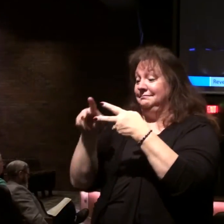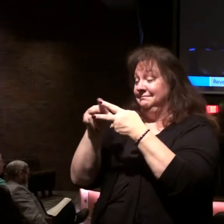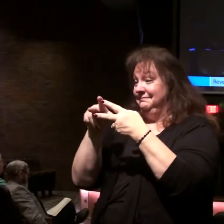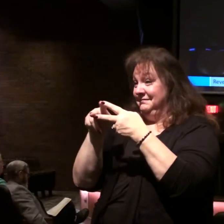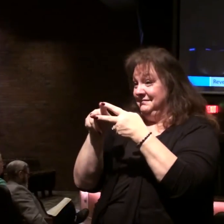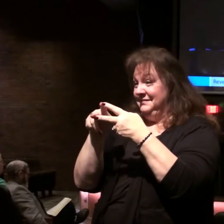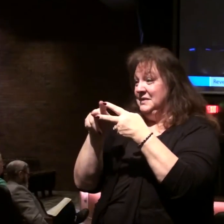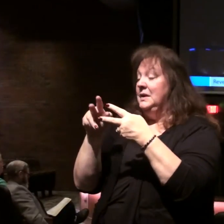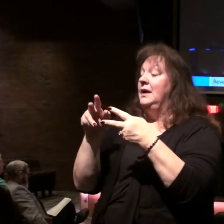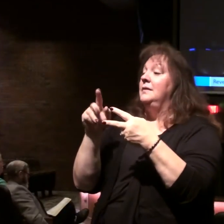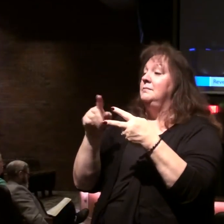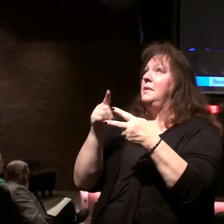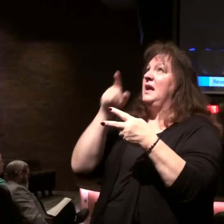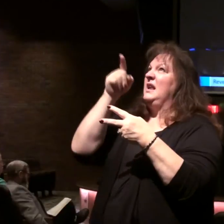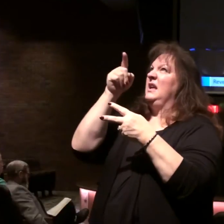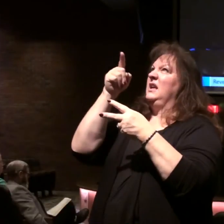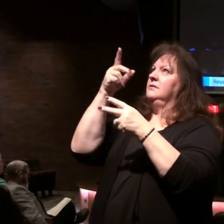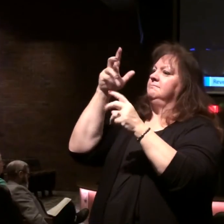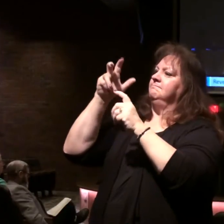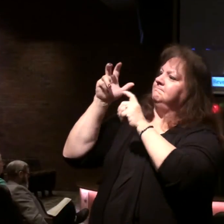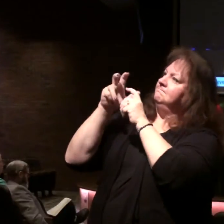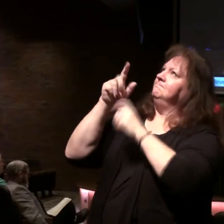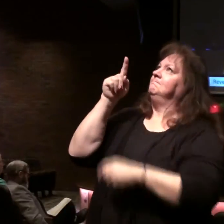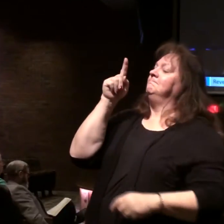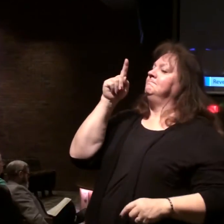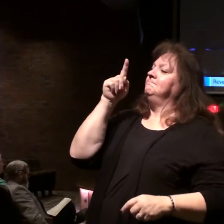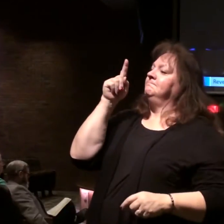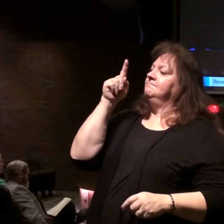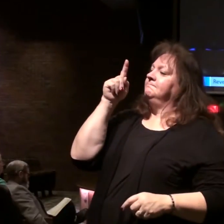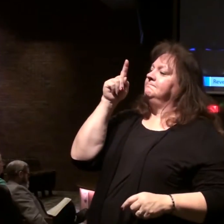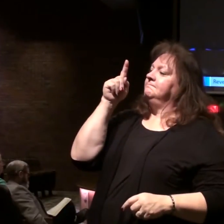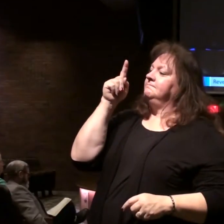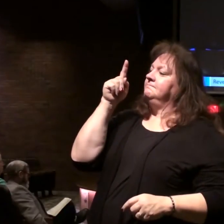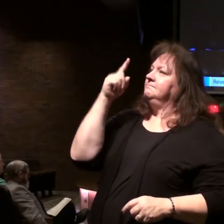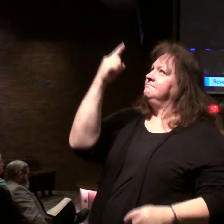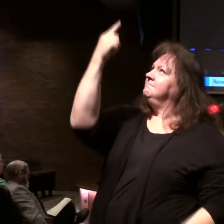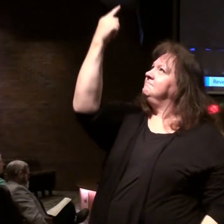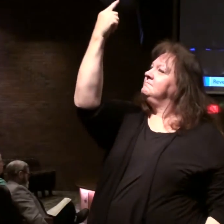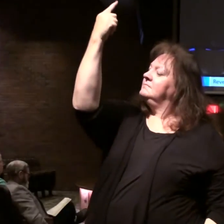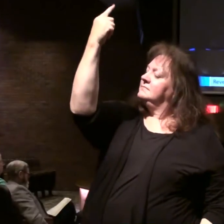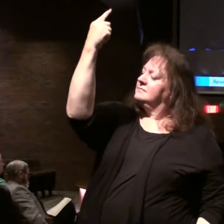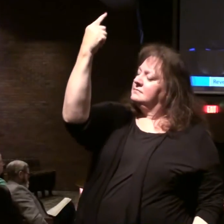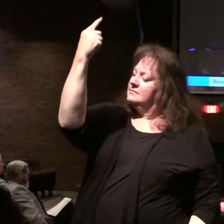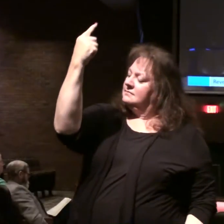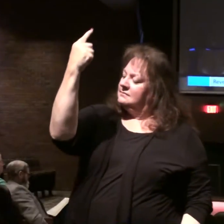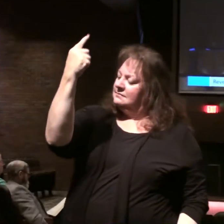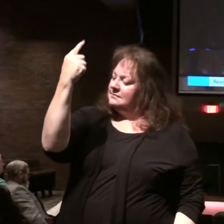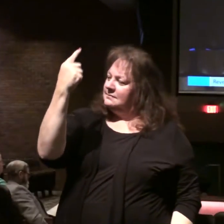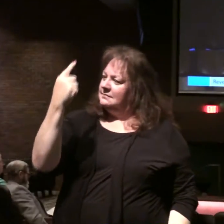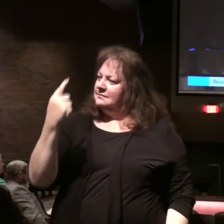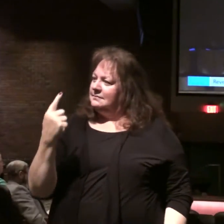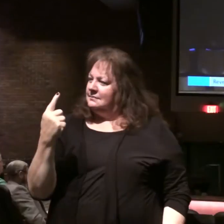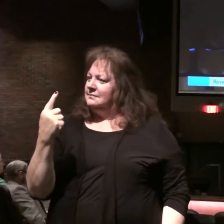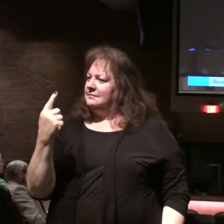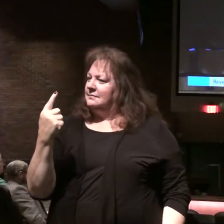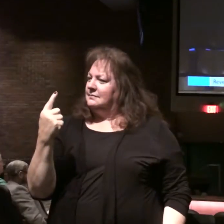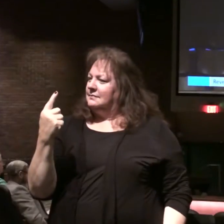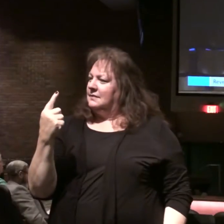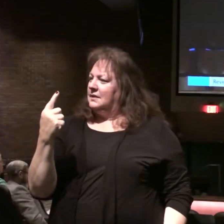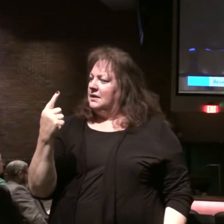the emphasis is on he is the victor. and he comes now to